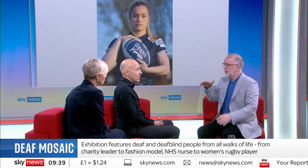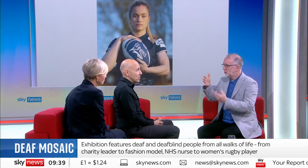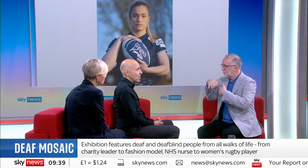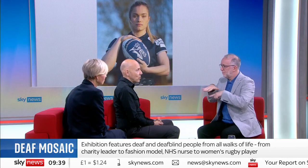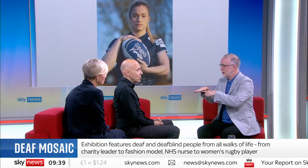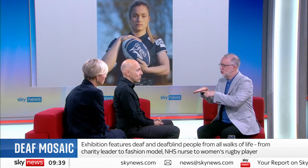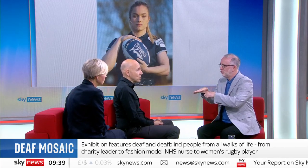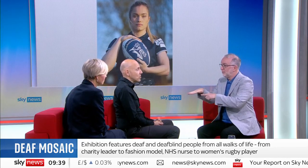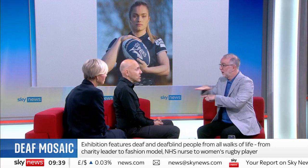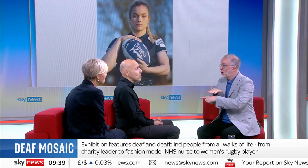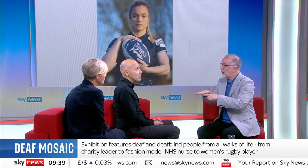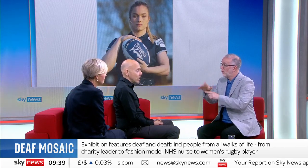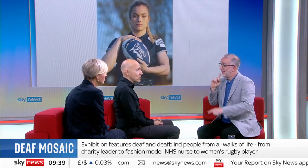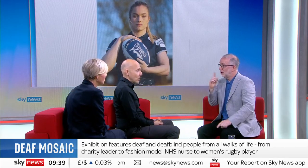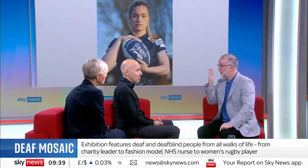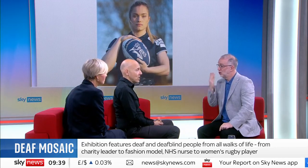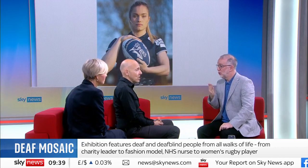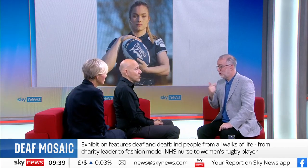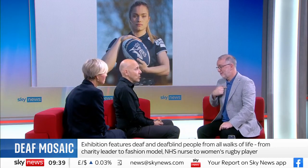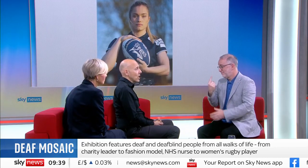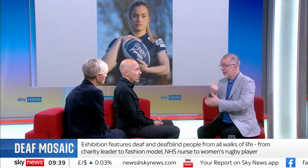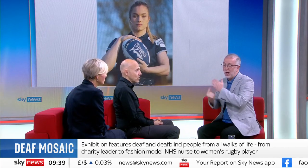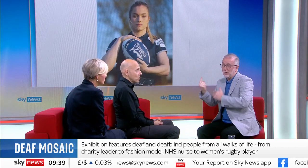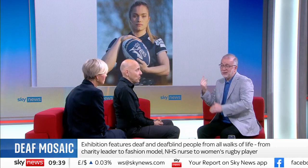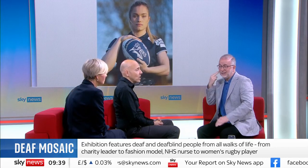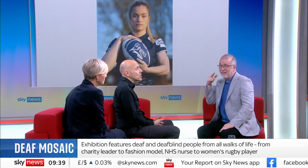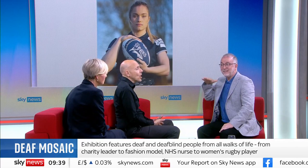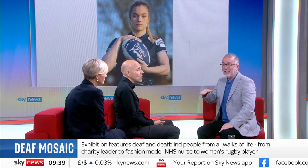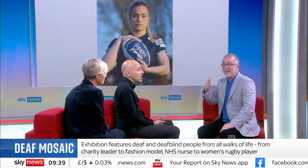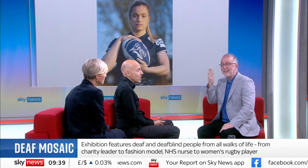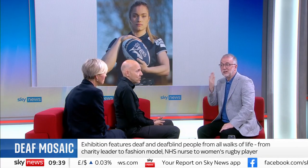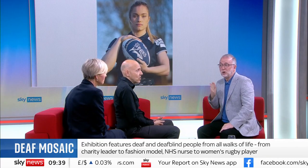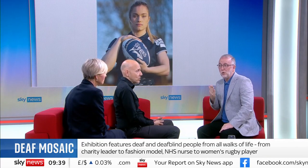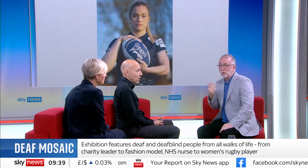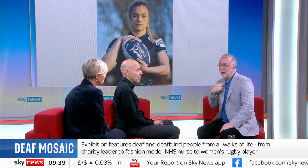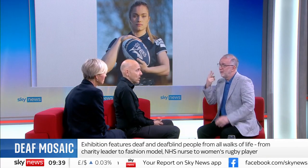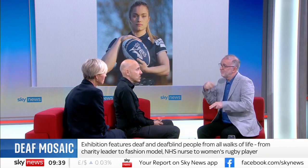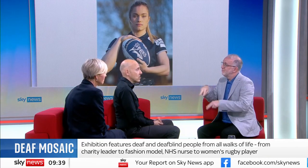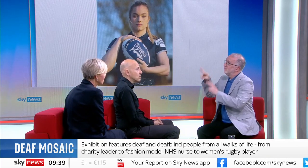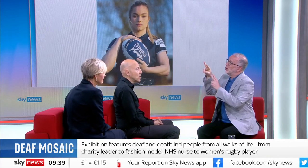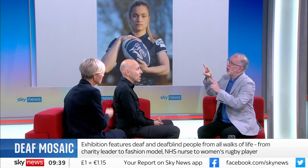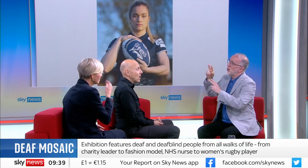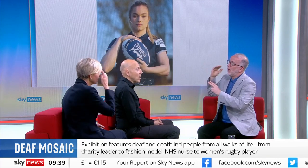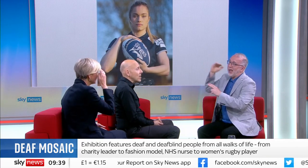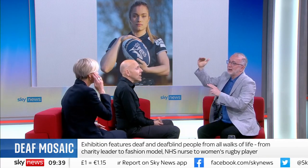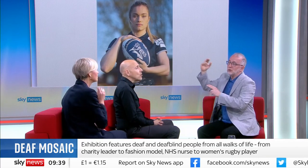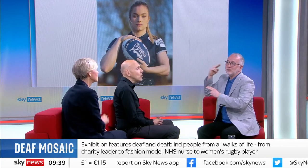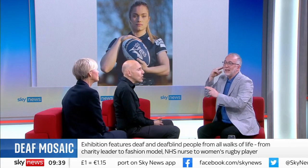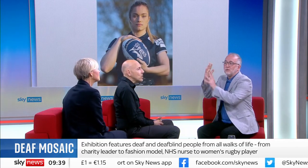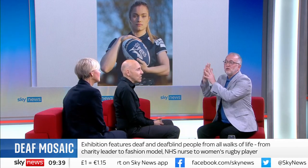those deaf role models, because I was mainstreamed in a local hearing school and I was the only deaf child growing up in that school. And I had no deaf